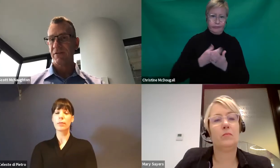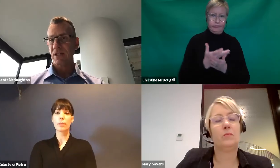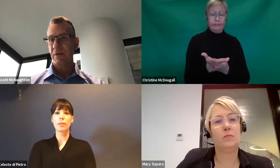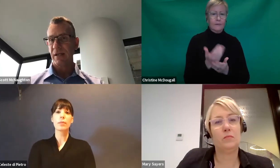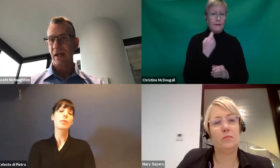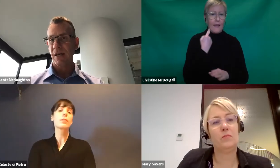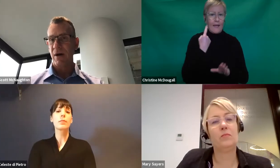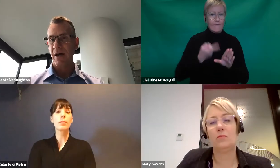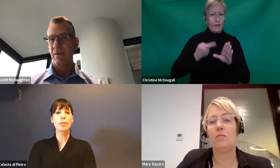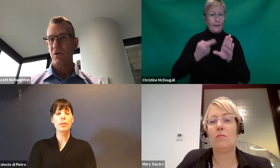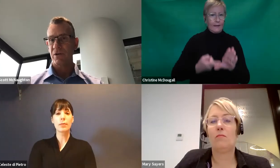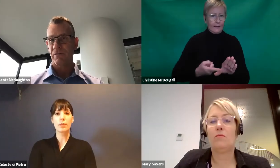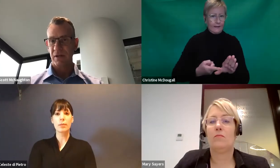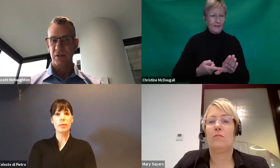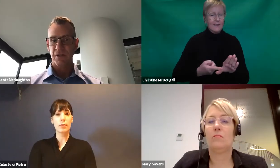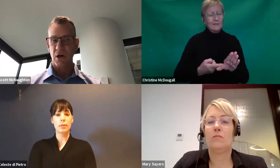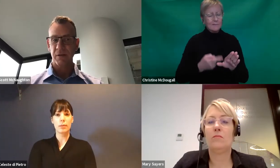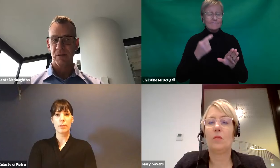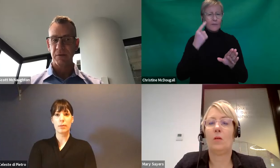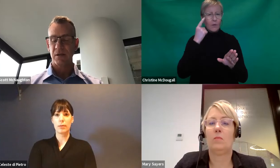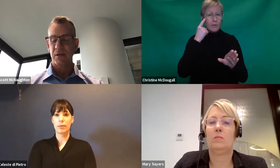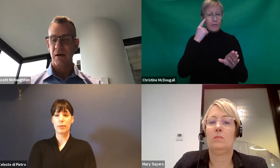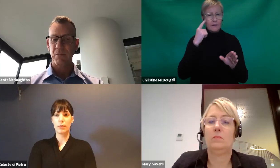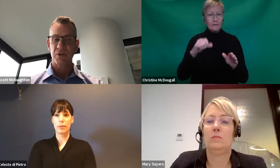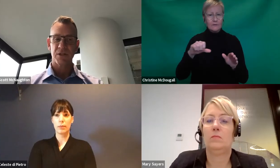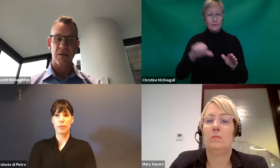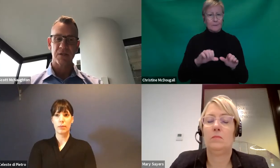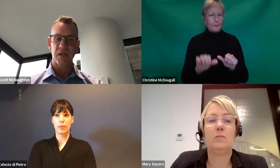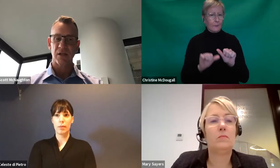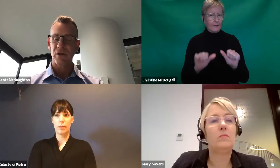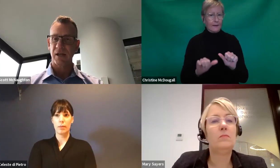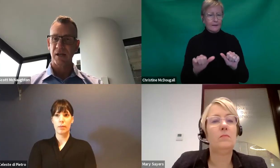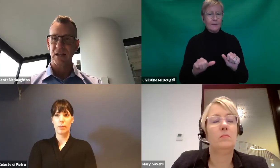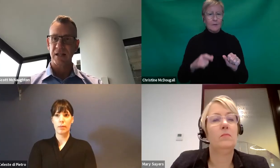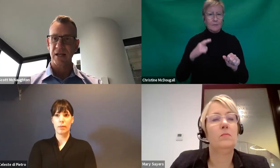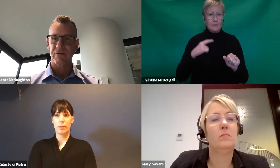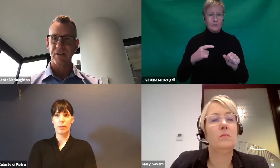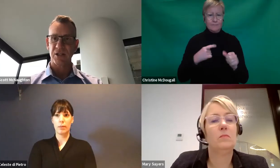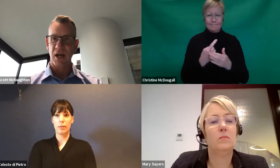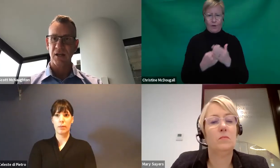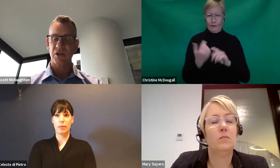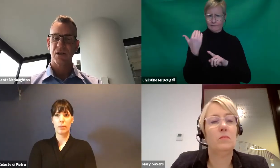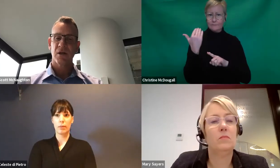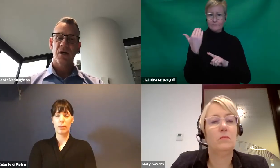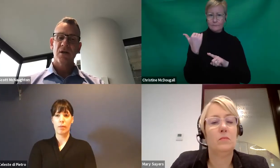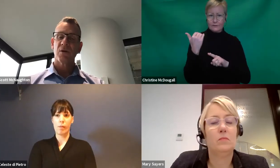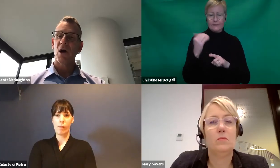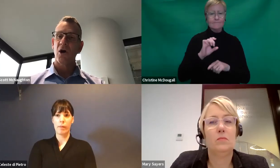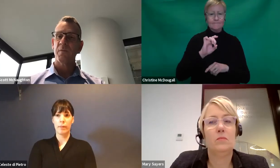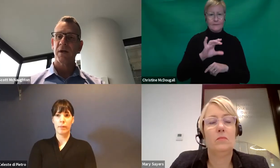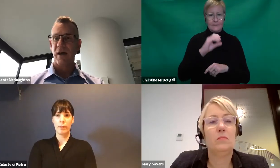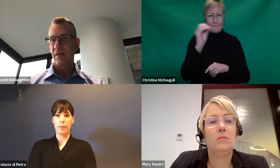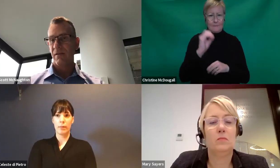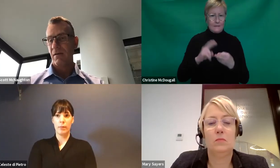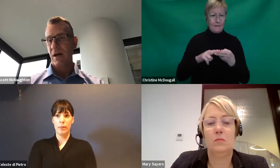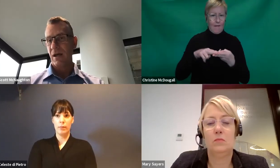there is some flexibility anyway, because of this time limited 10% loading and cancellation fee change. So we're